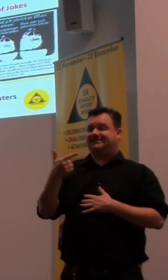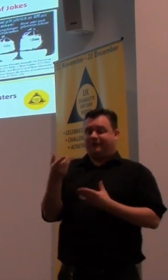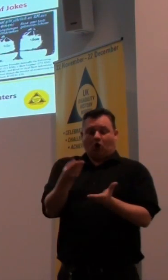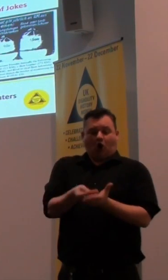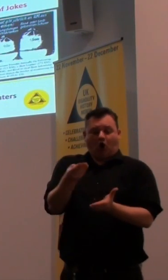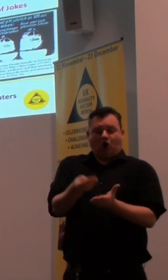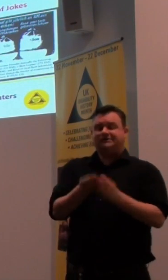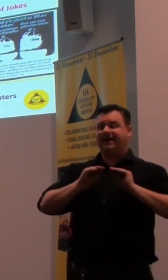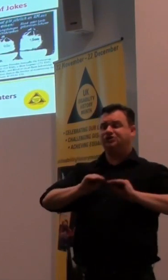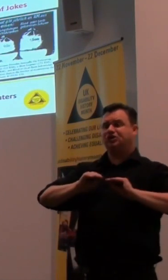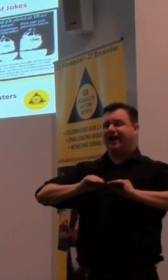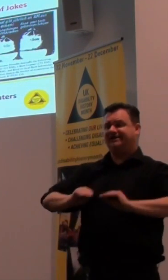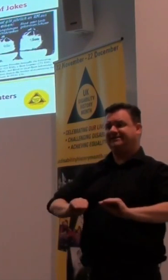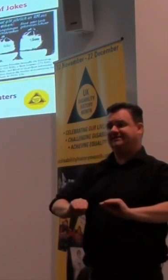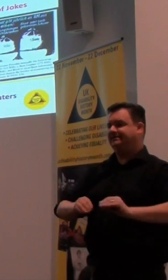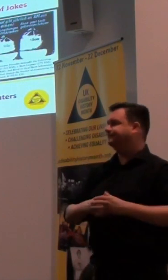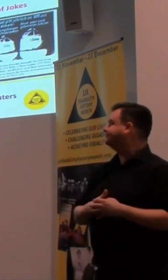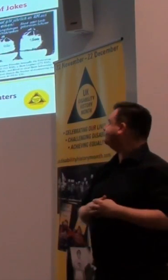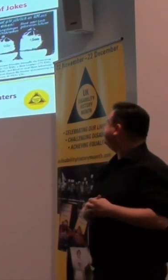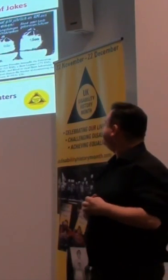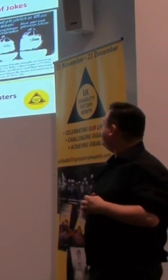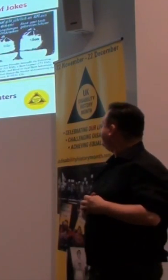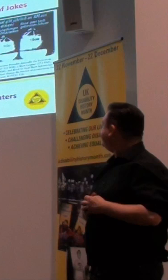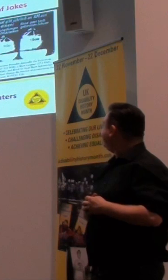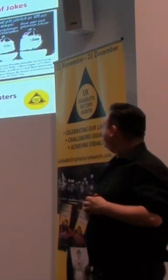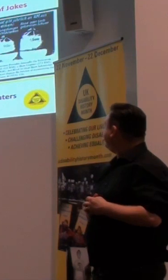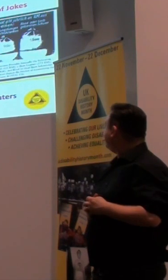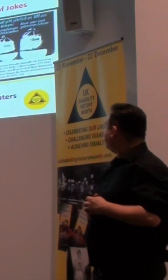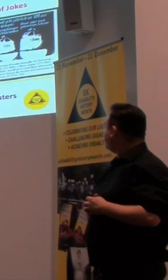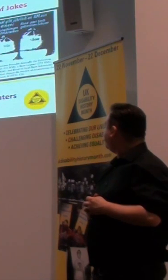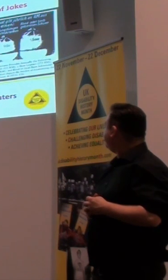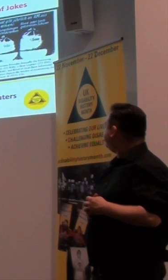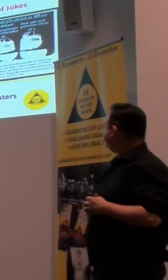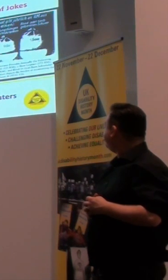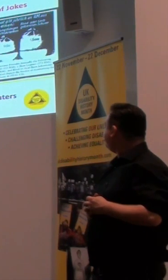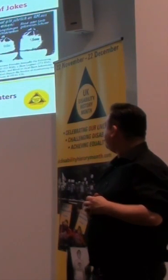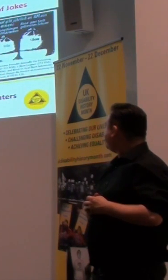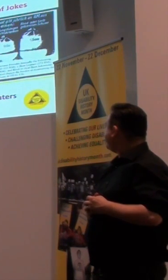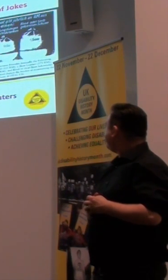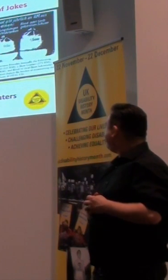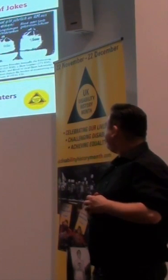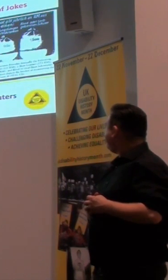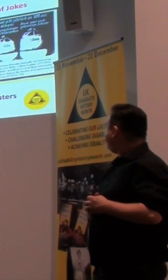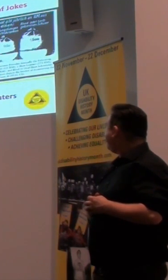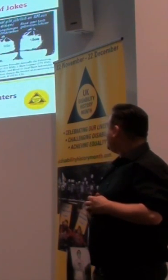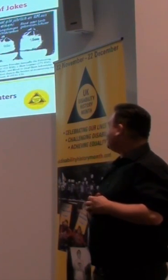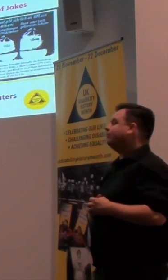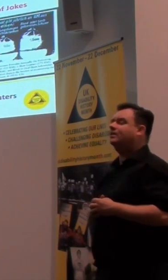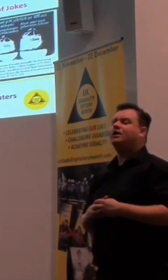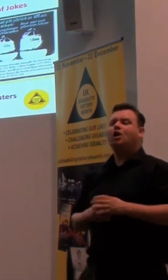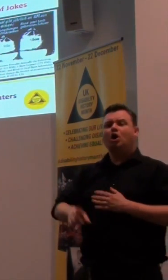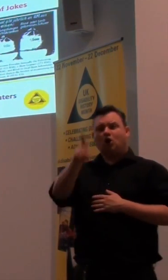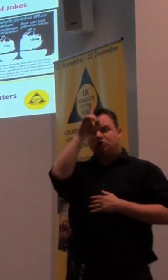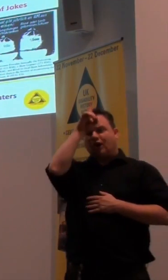educating the useless eaters, or the Hundermensch. And this was up on buildings all over